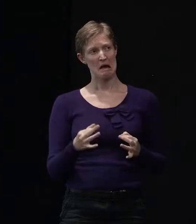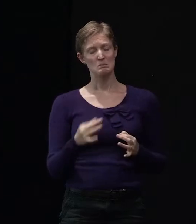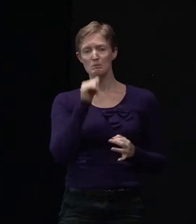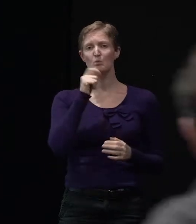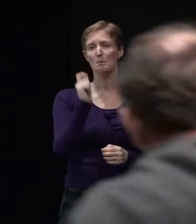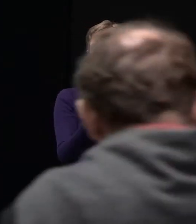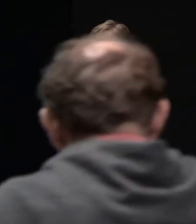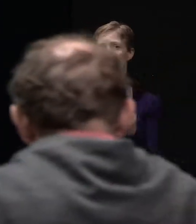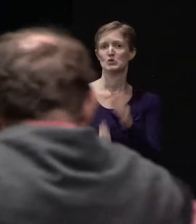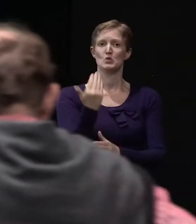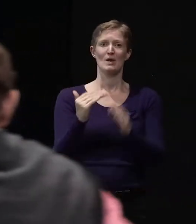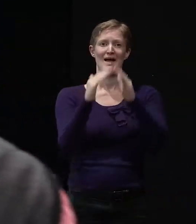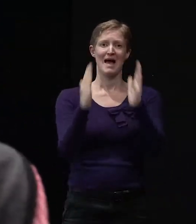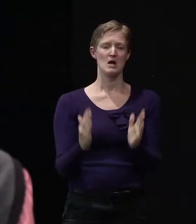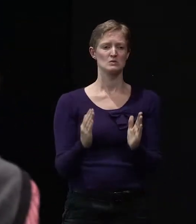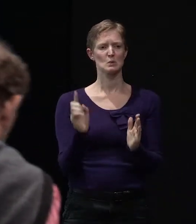building a new house.